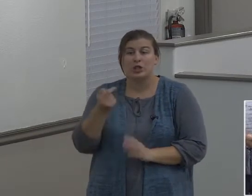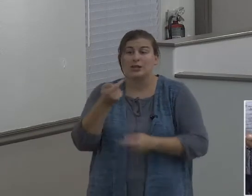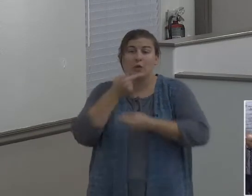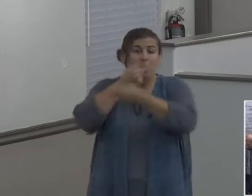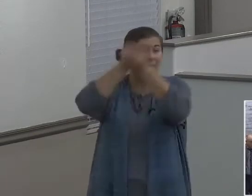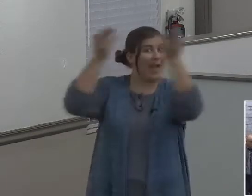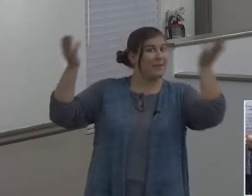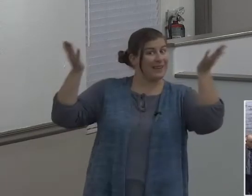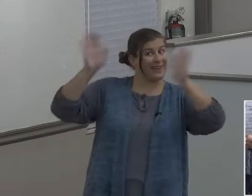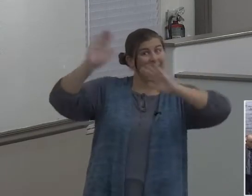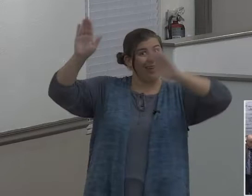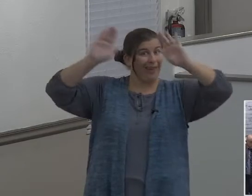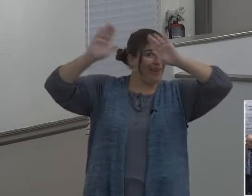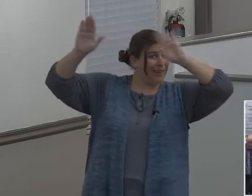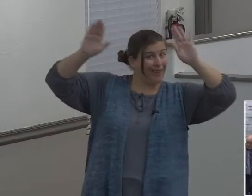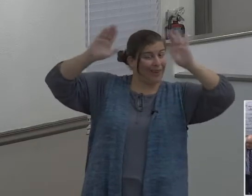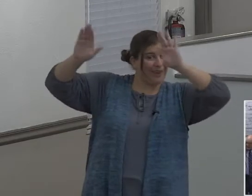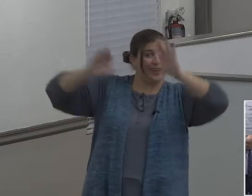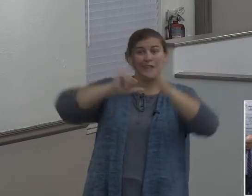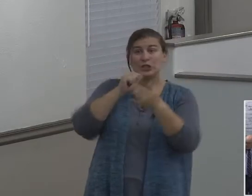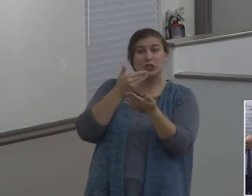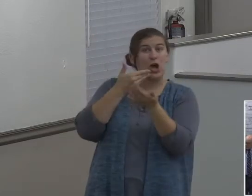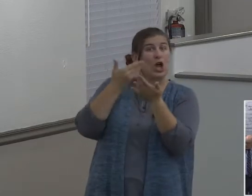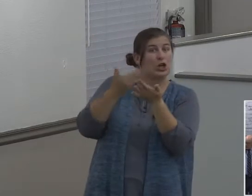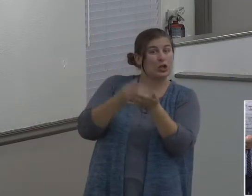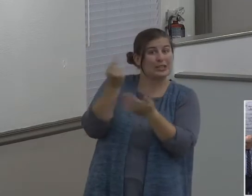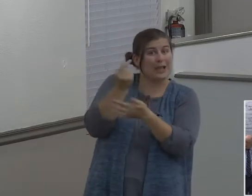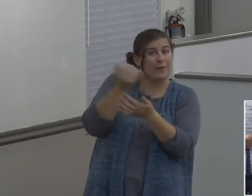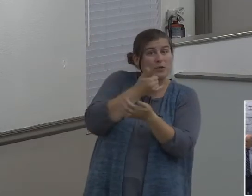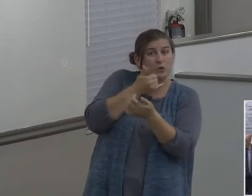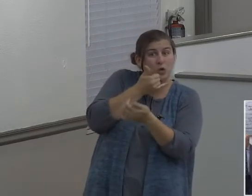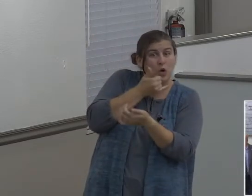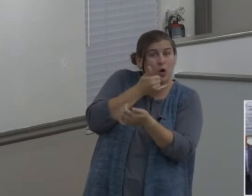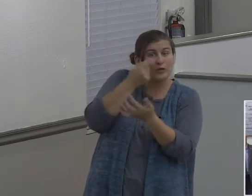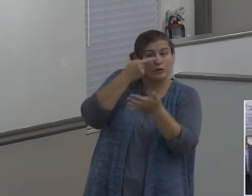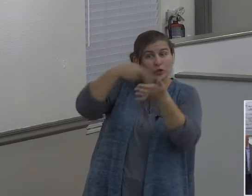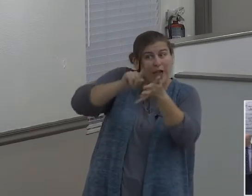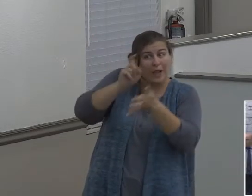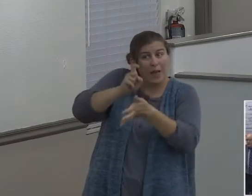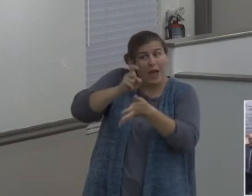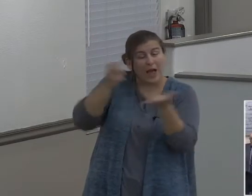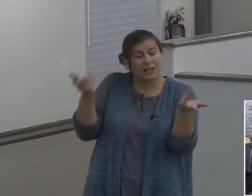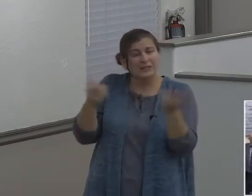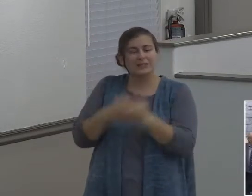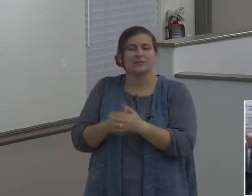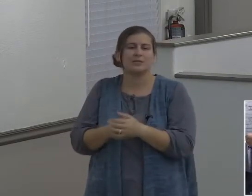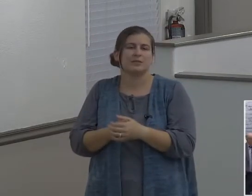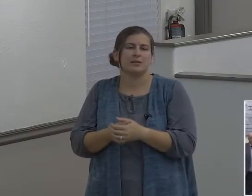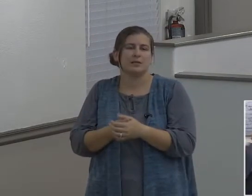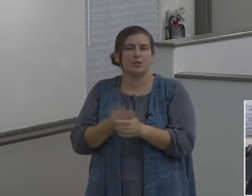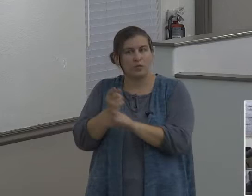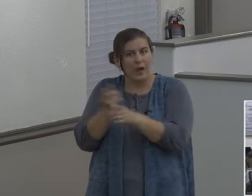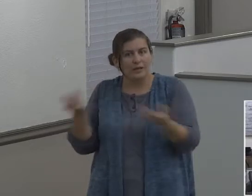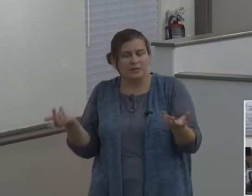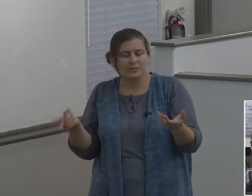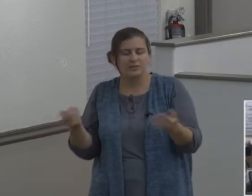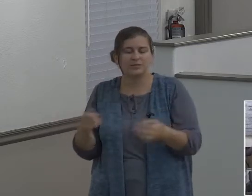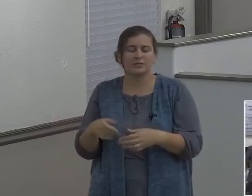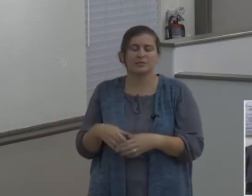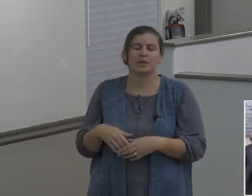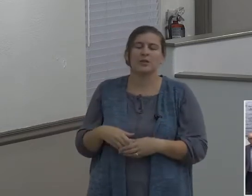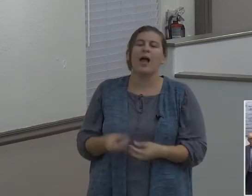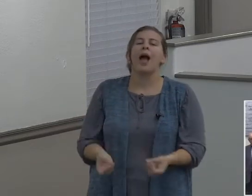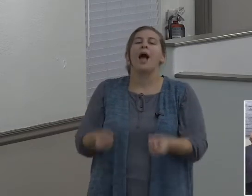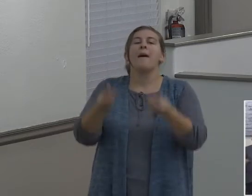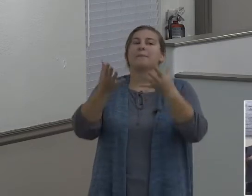minute, this isn't good. Check this out. This is not good. That's what the check engine lights tell you. Now, how many people, in fact,